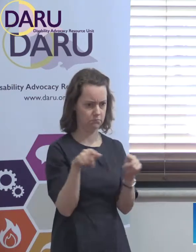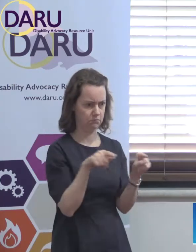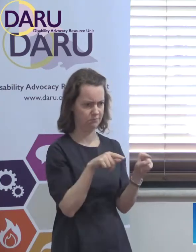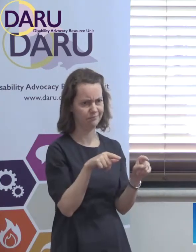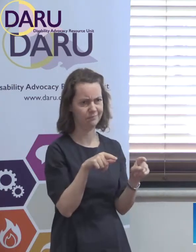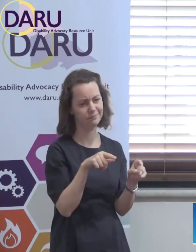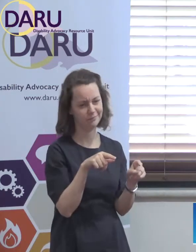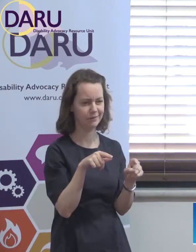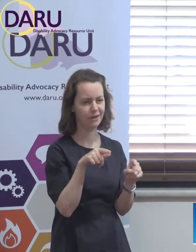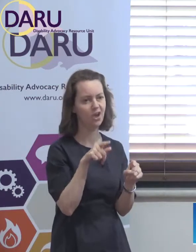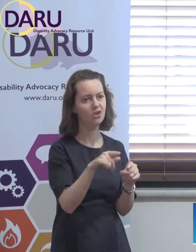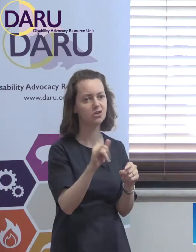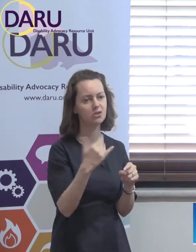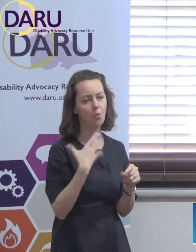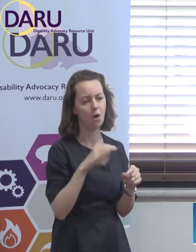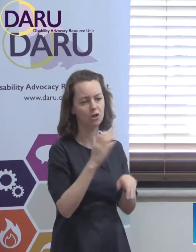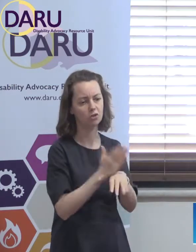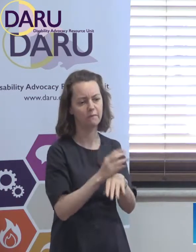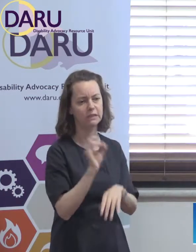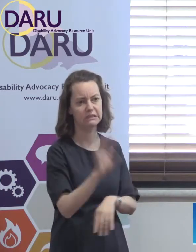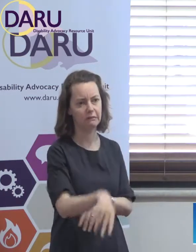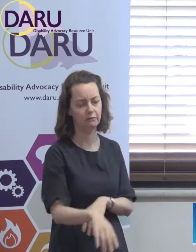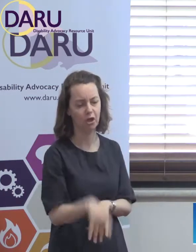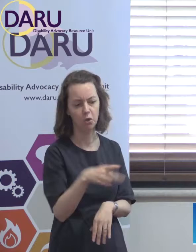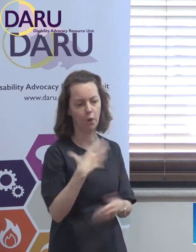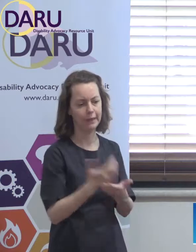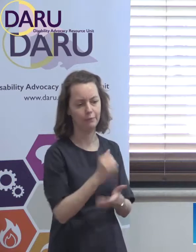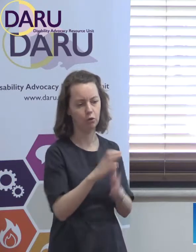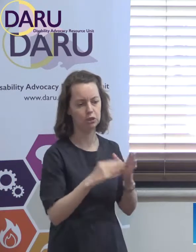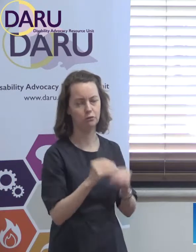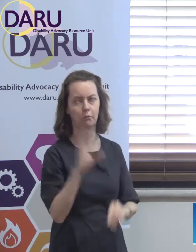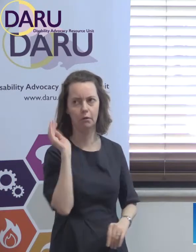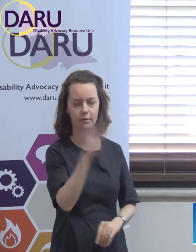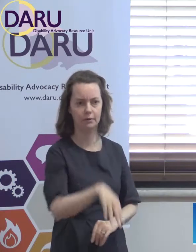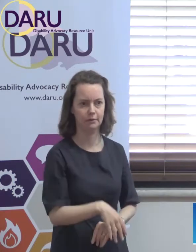self-serving. They think, oh, this is just the advocates wanting to maintain their jobs or something.